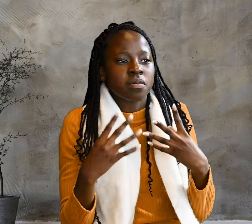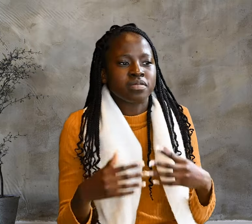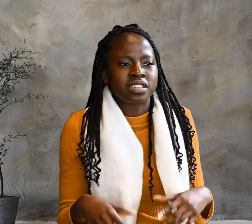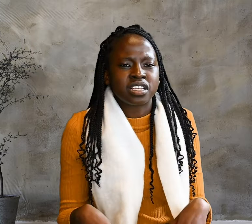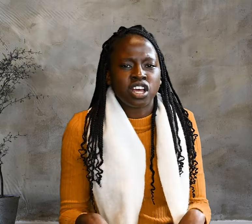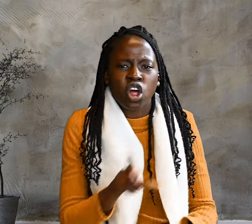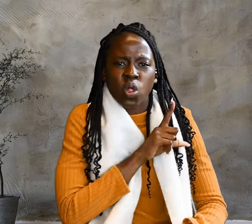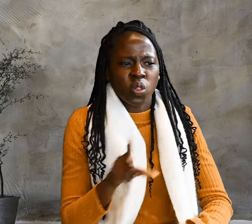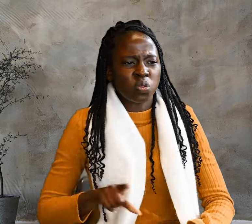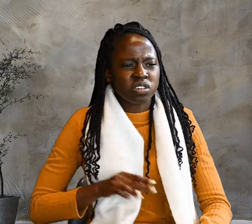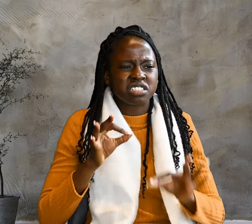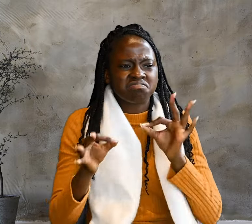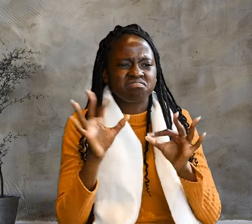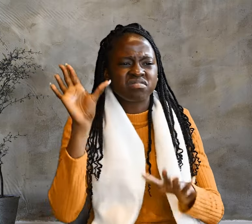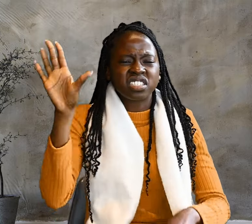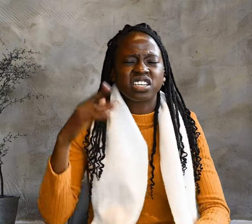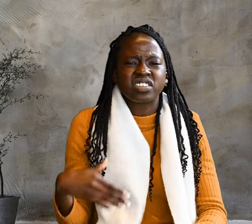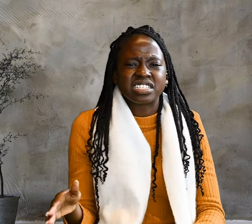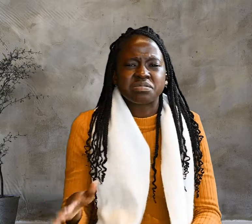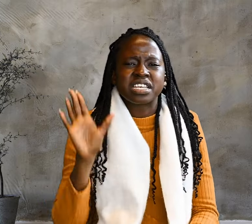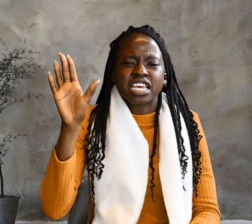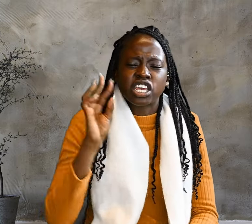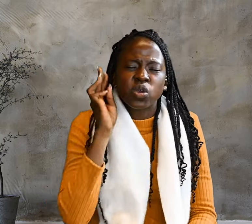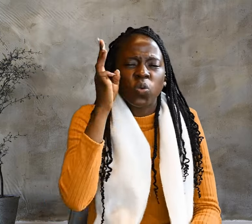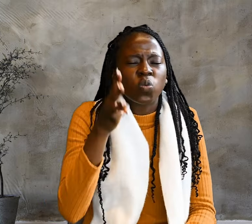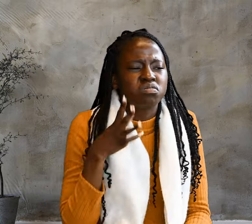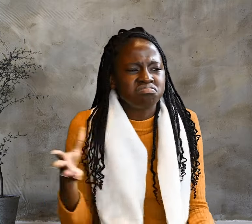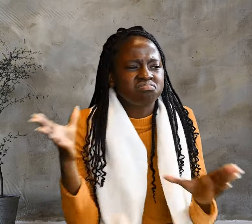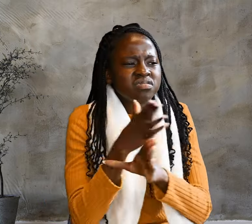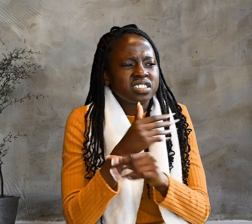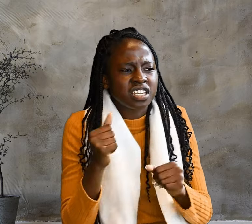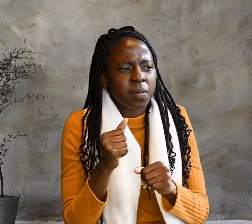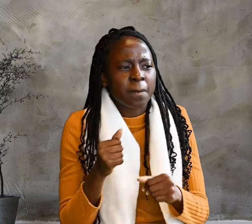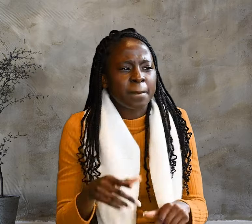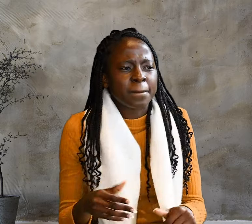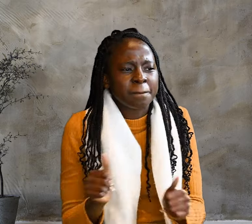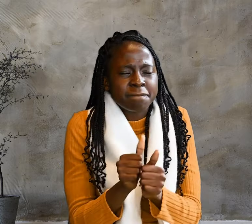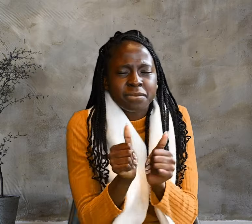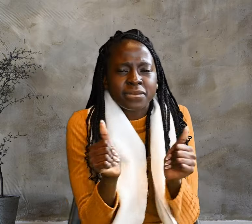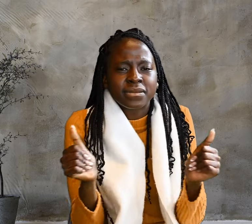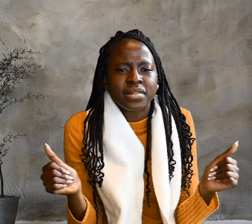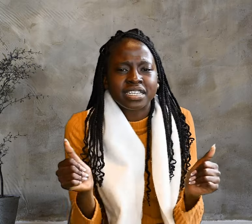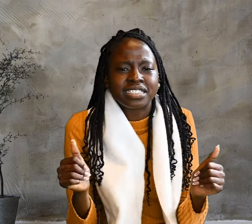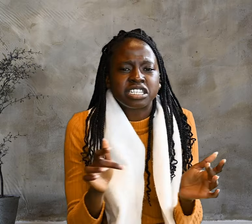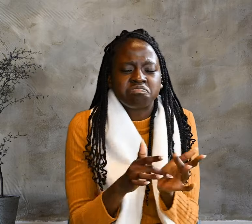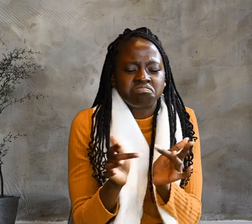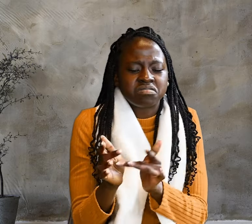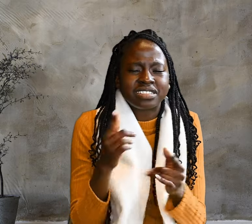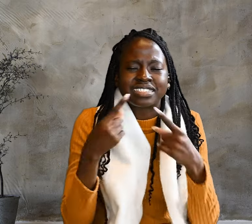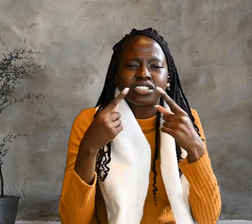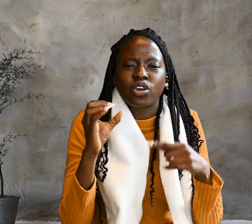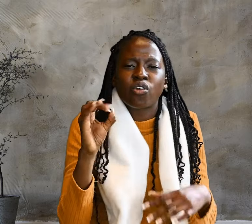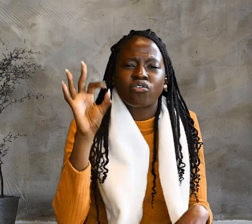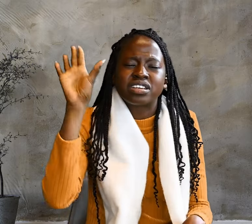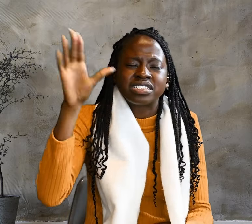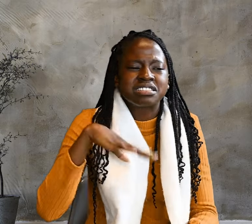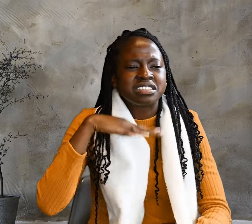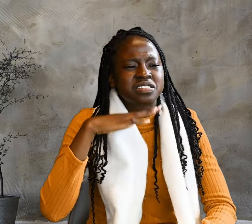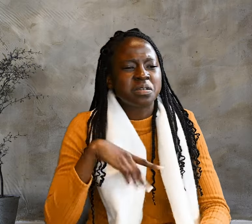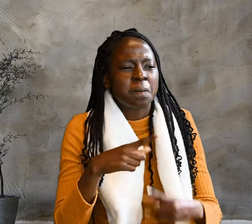sleeps, he will get better. Jesus had been speaking of his death, but his disciples thought he